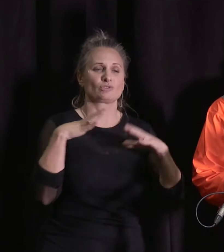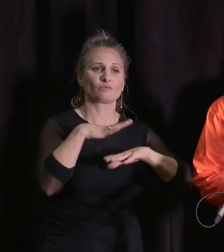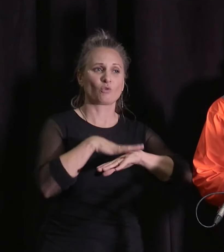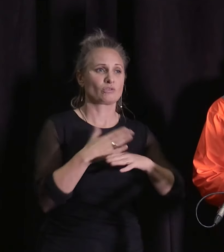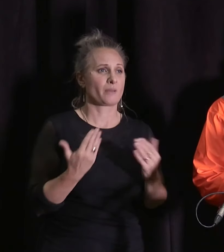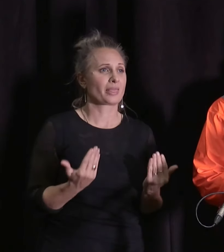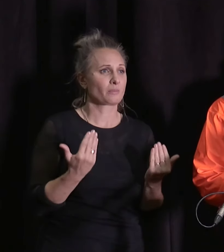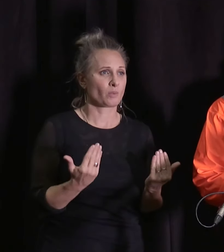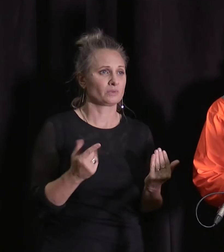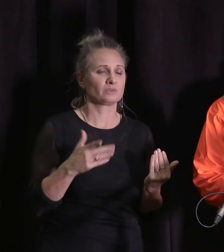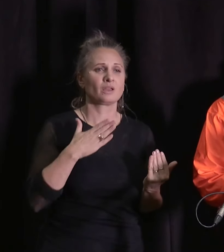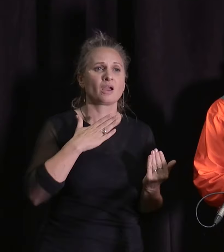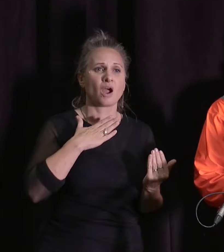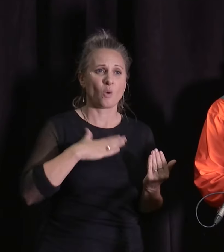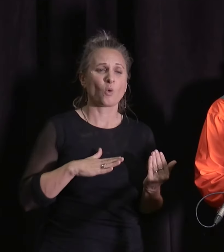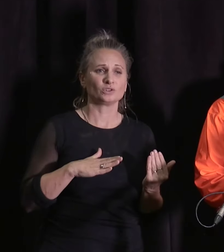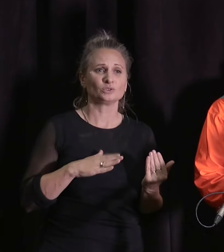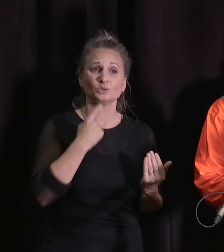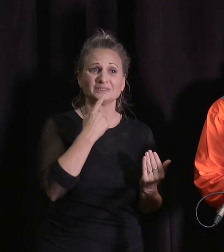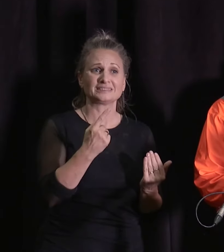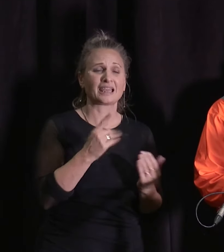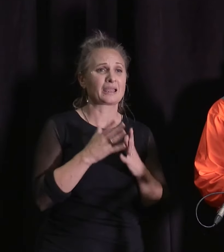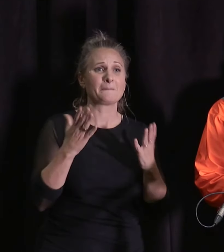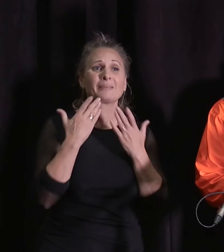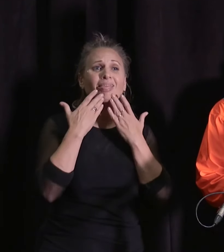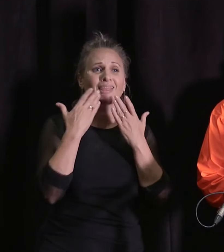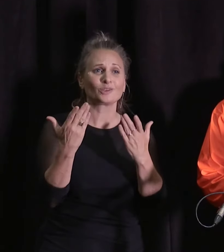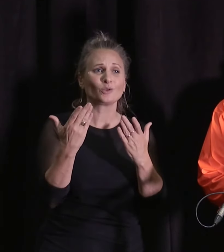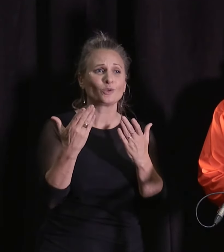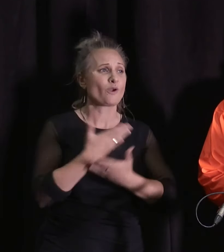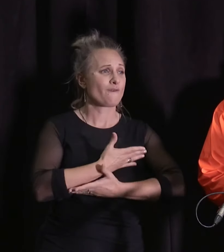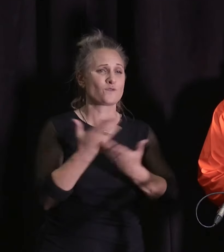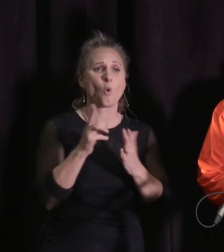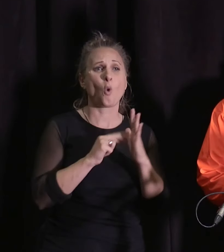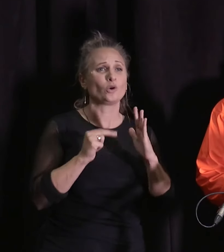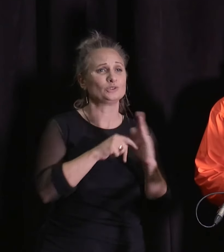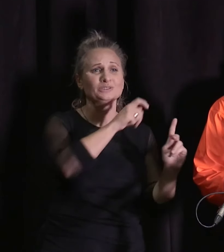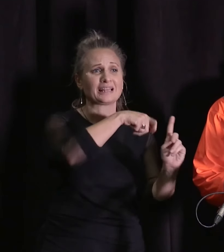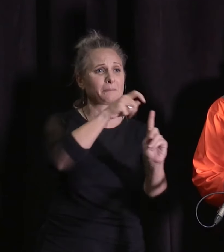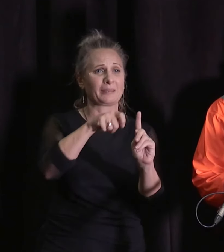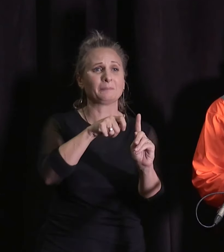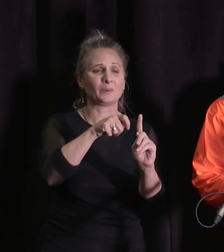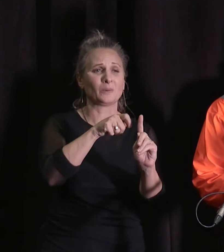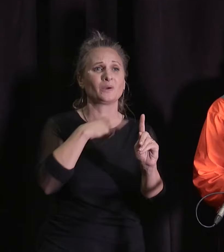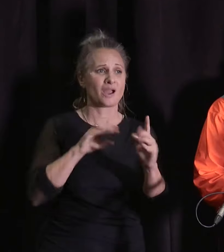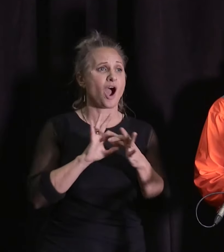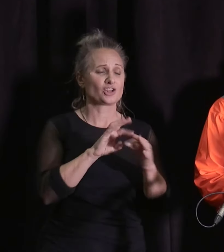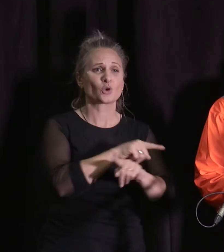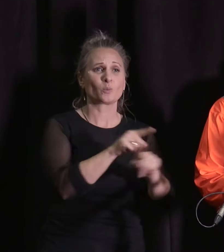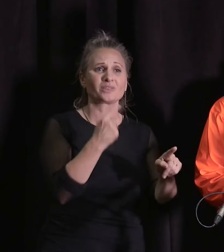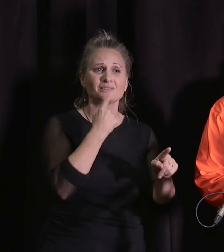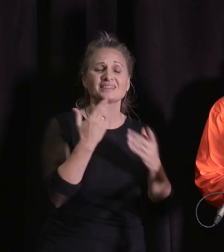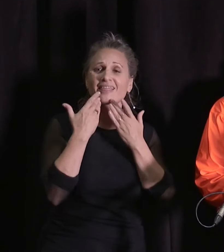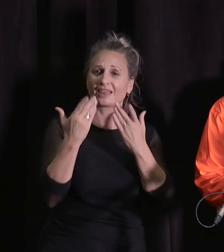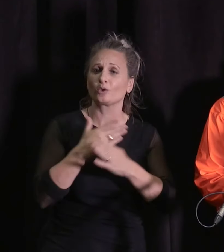So I want to again on behalf of all New Zealanders reiterate our thanks to all those who are working around the clock to